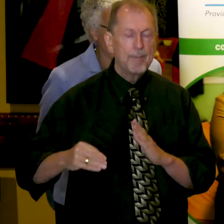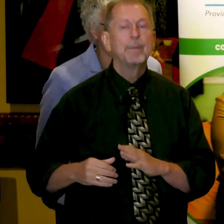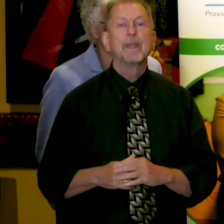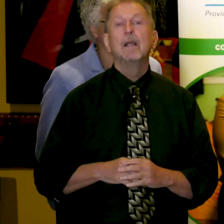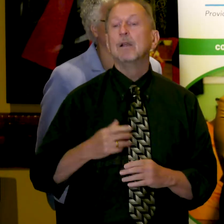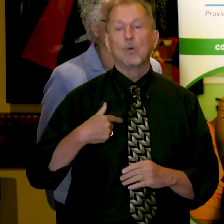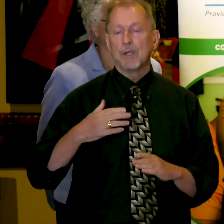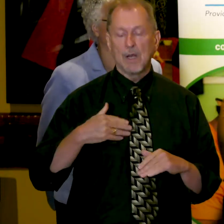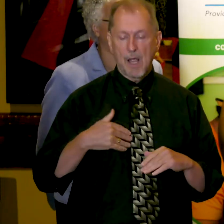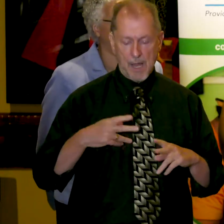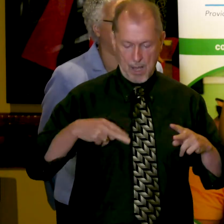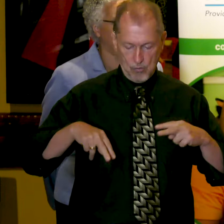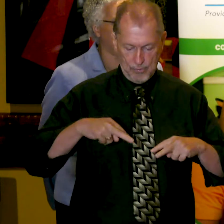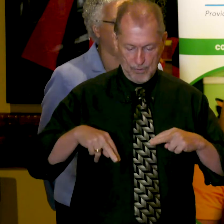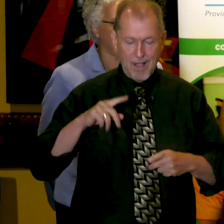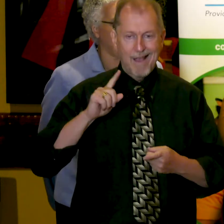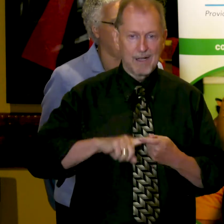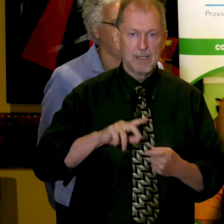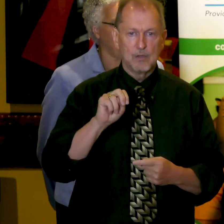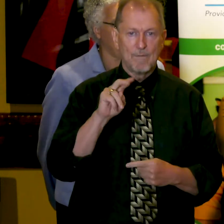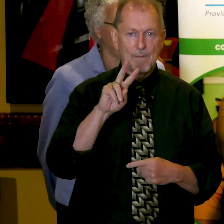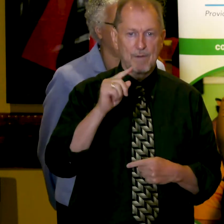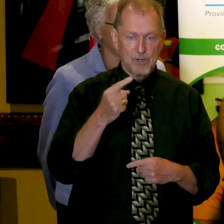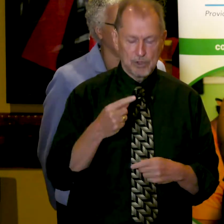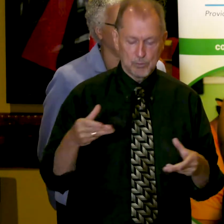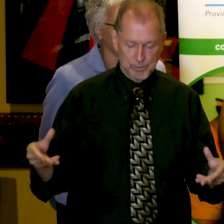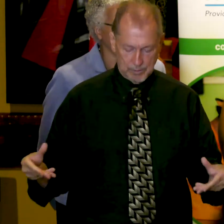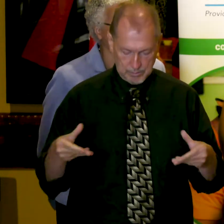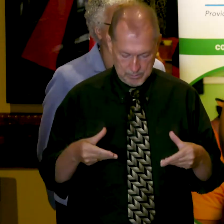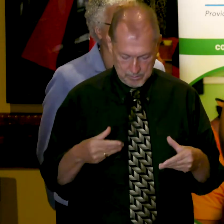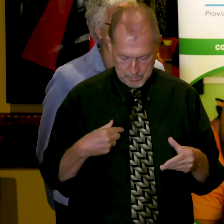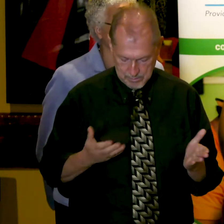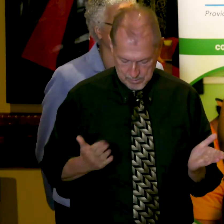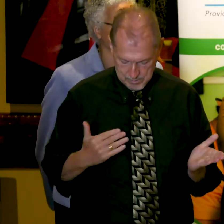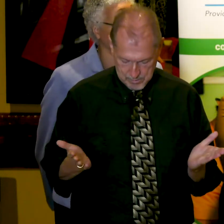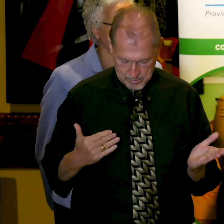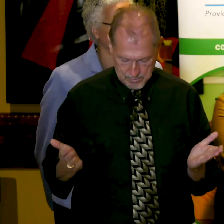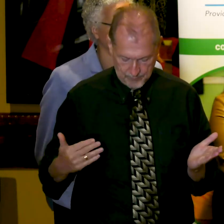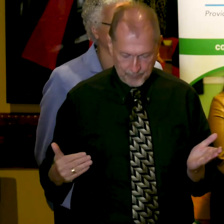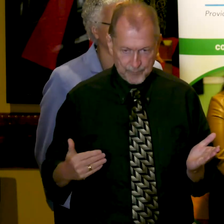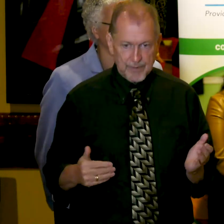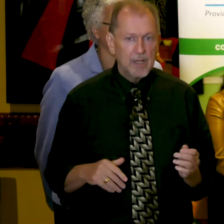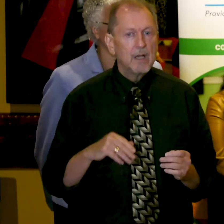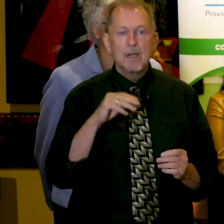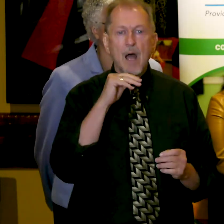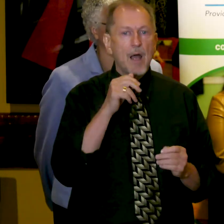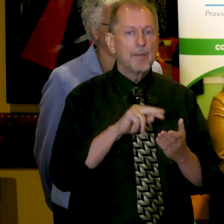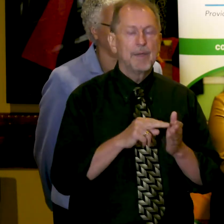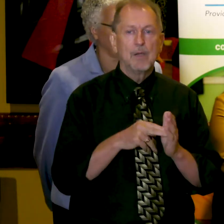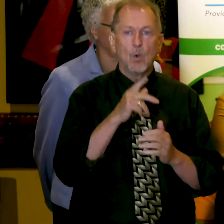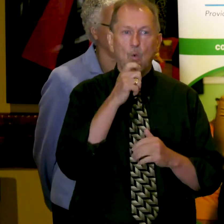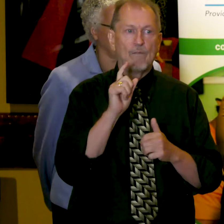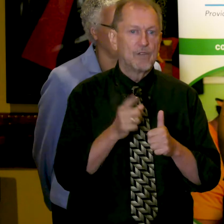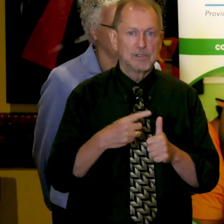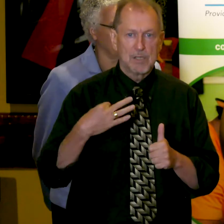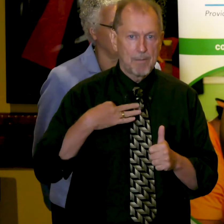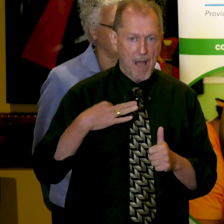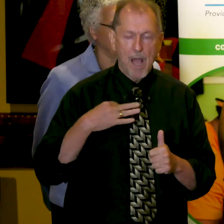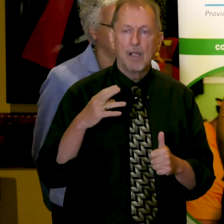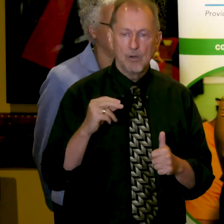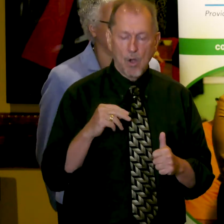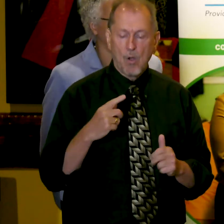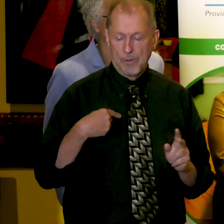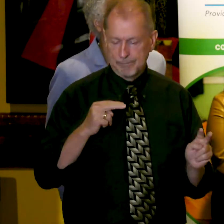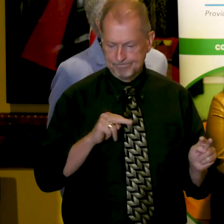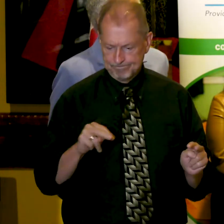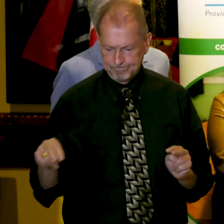applications until November 1st. This is not a first come first serve program. So please